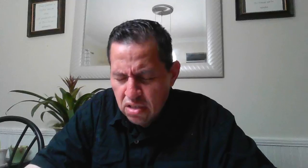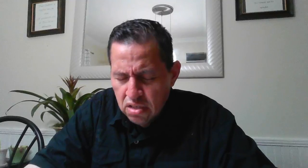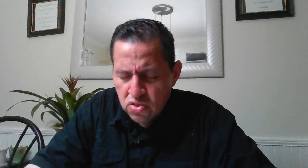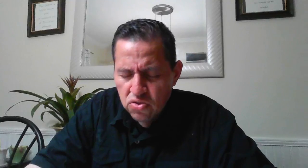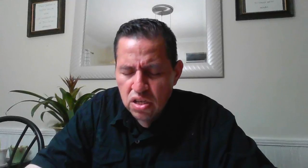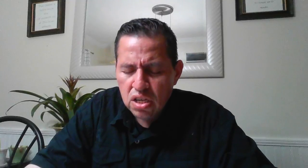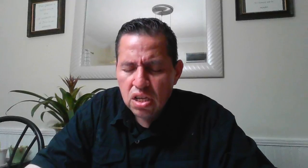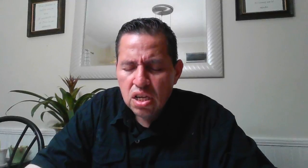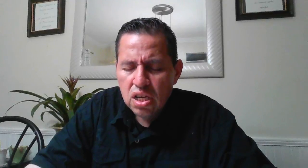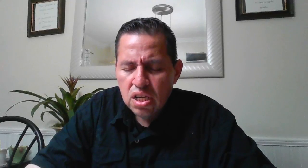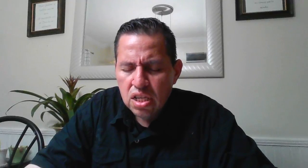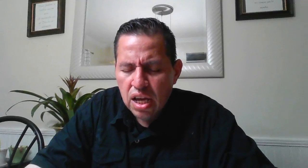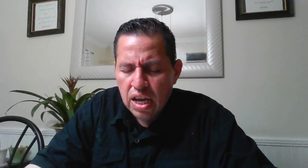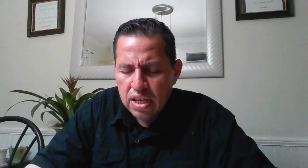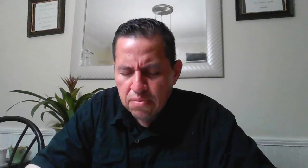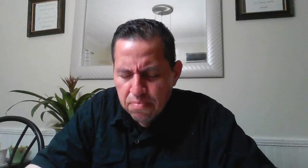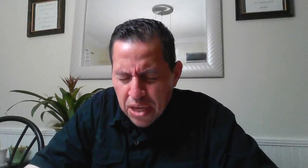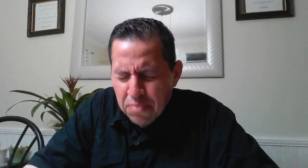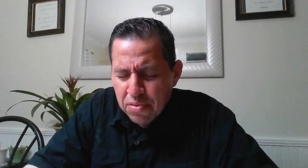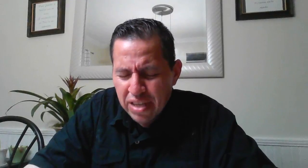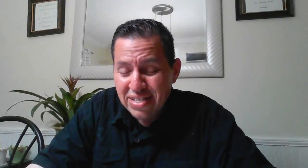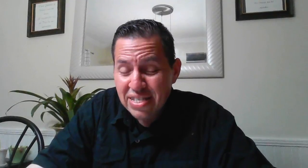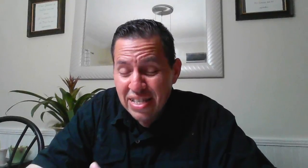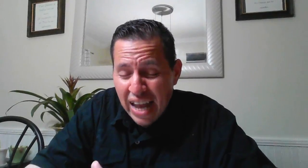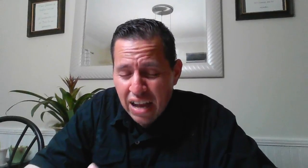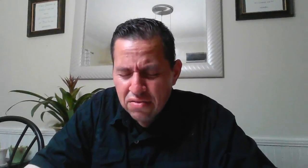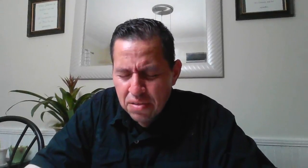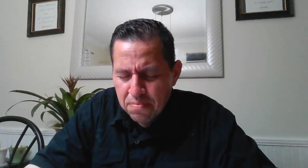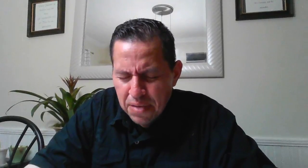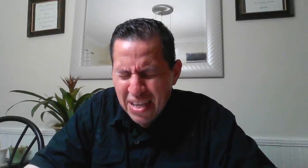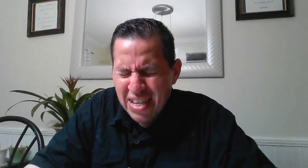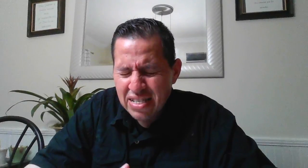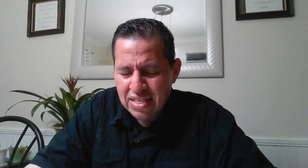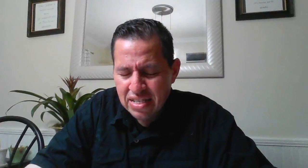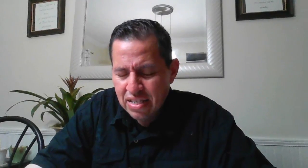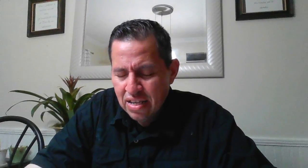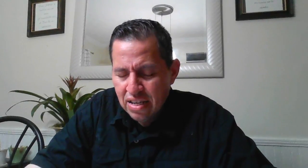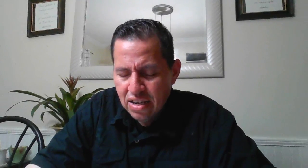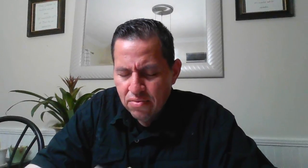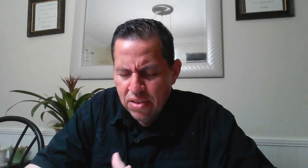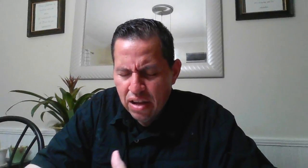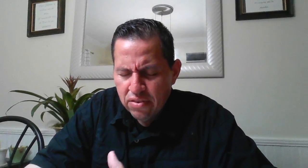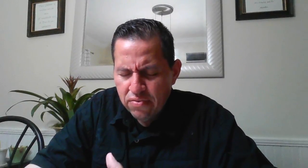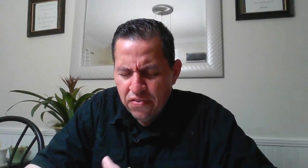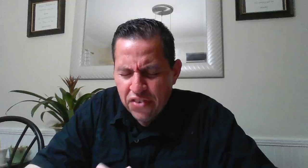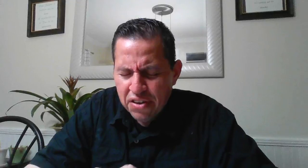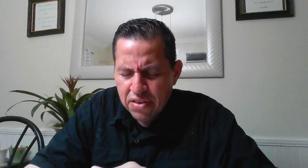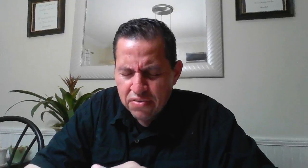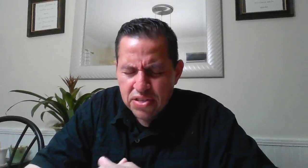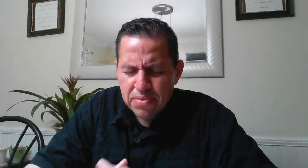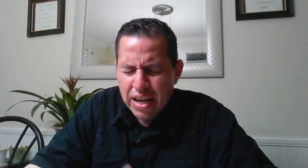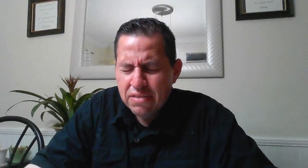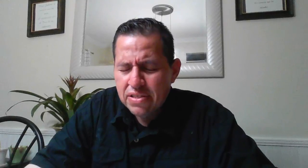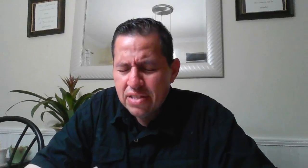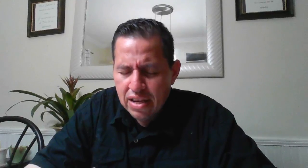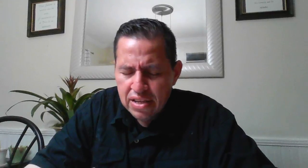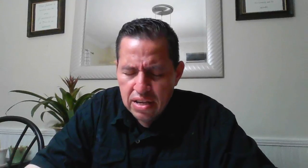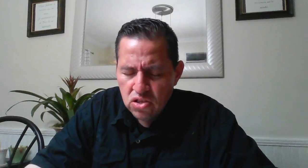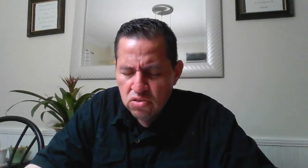country that people can sit down in peace without fear of some kind of retaliation